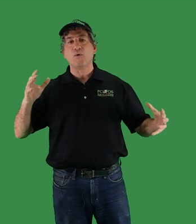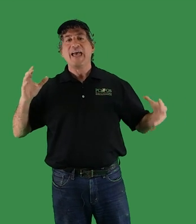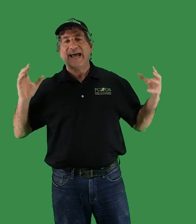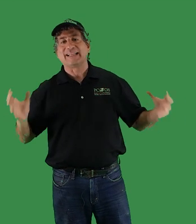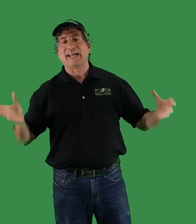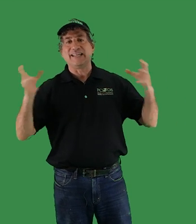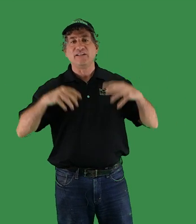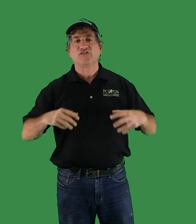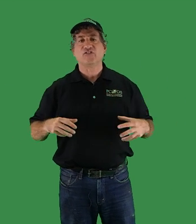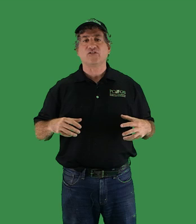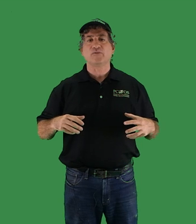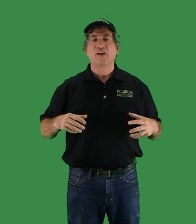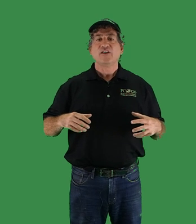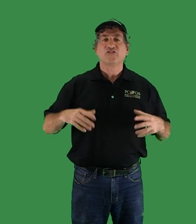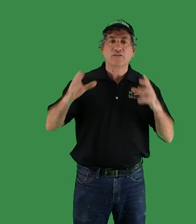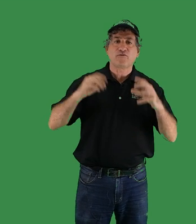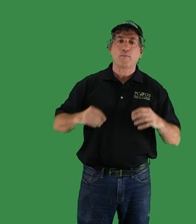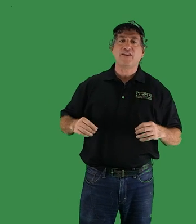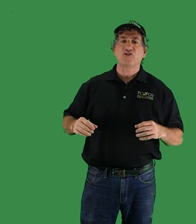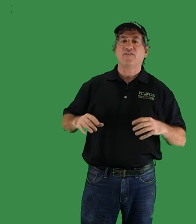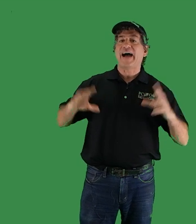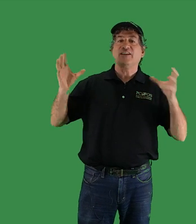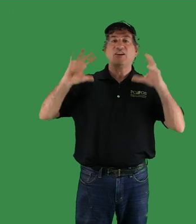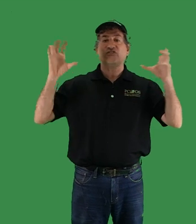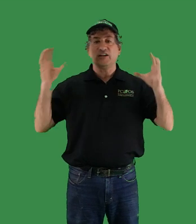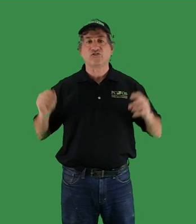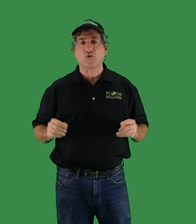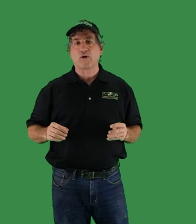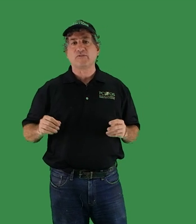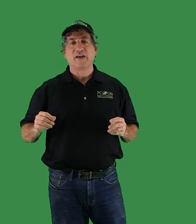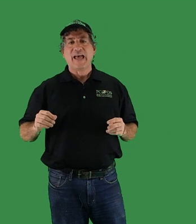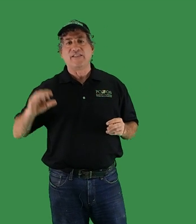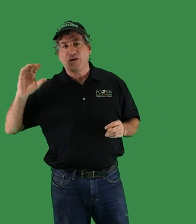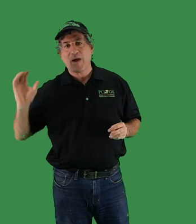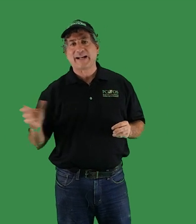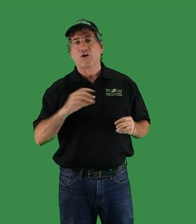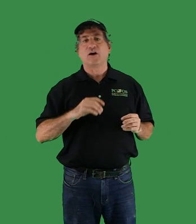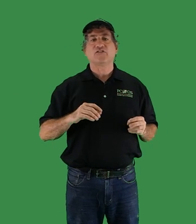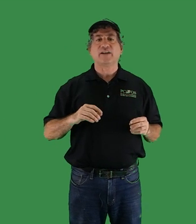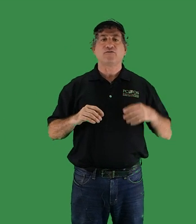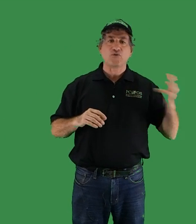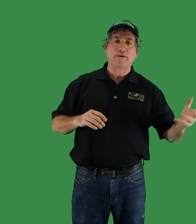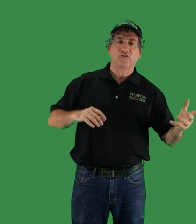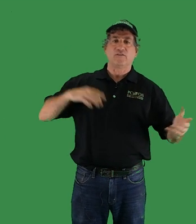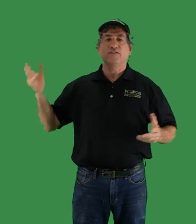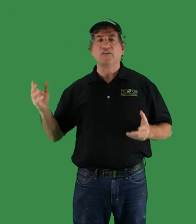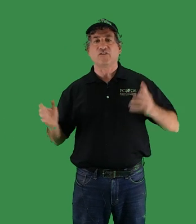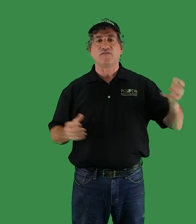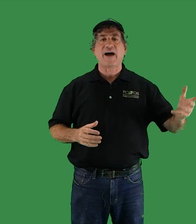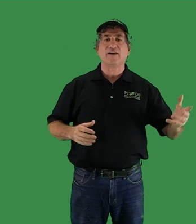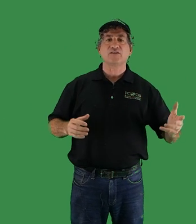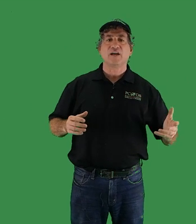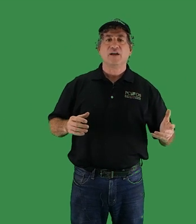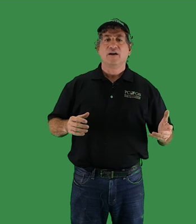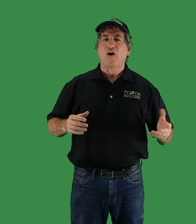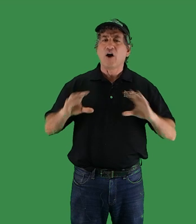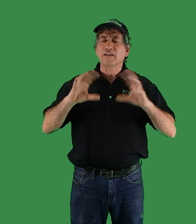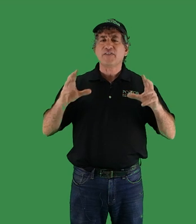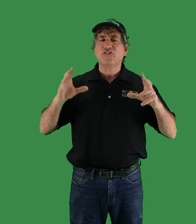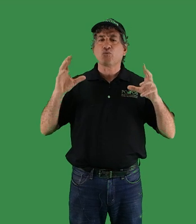and La Nina systems, sudden formation of high-intensity storms, and the erratic onset of droughts and floods and fires. All of these